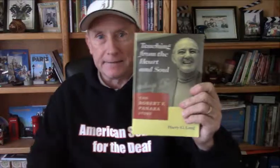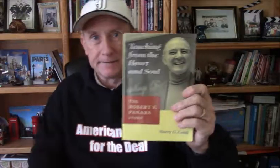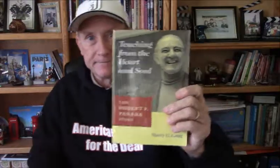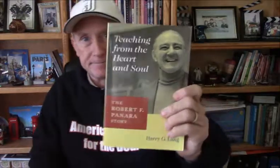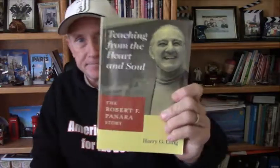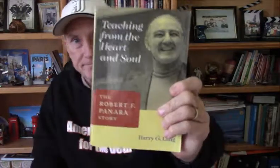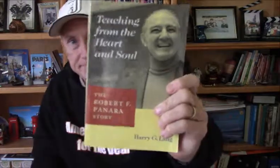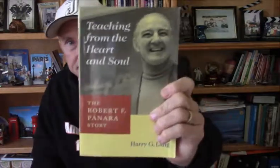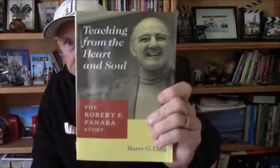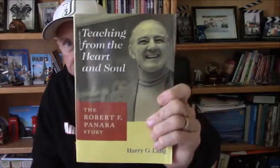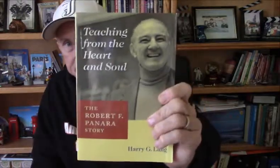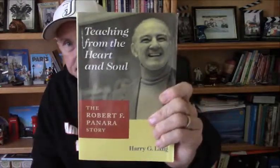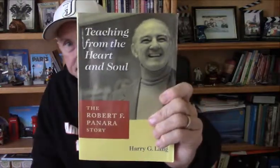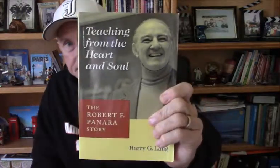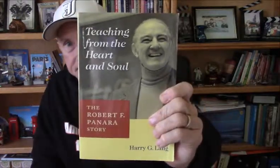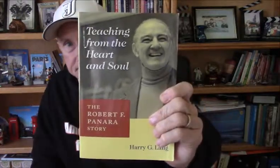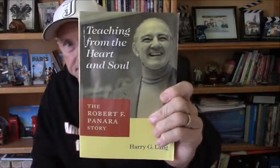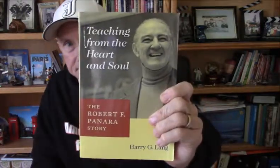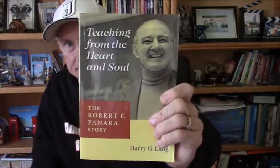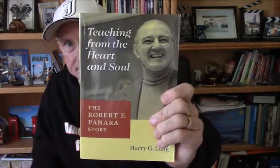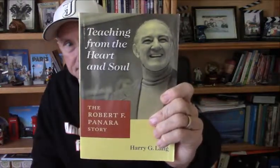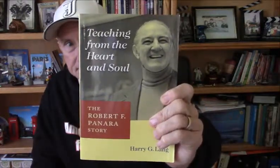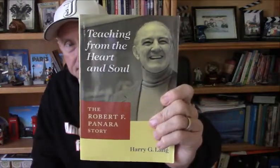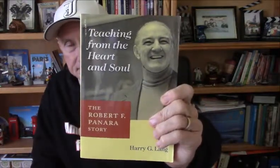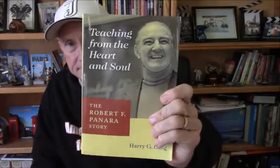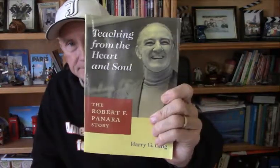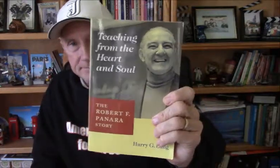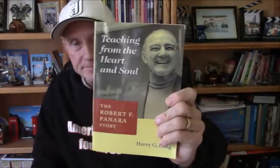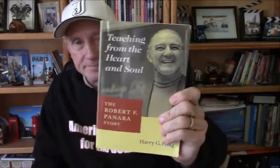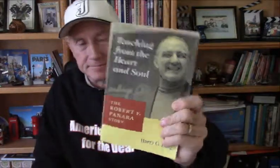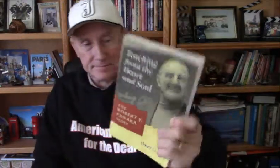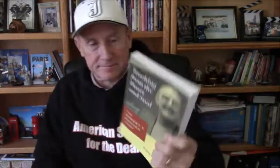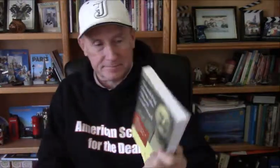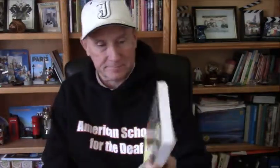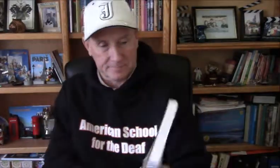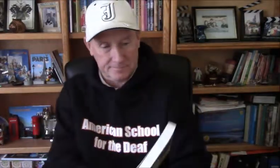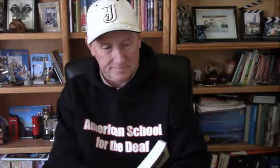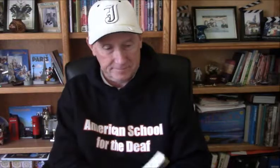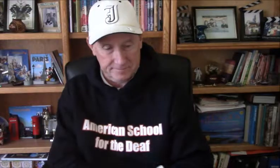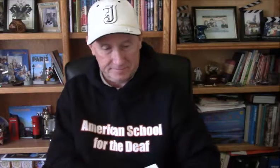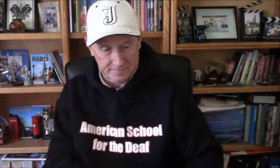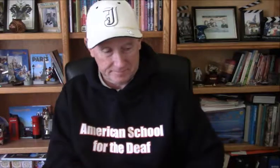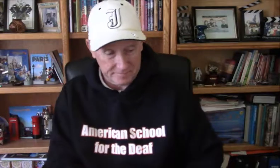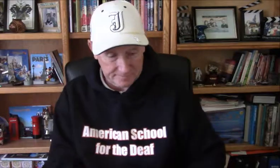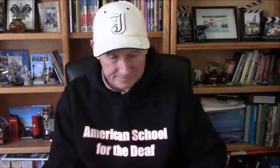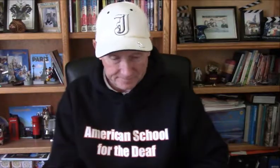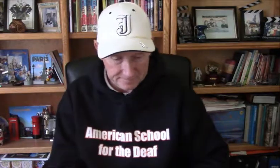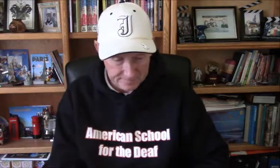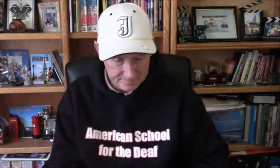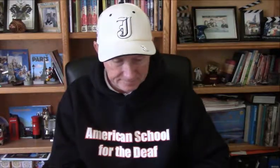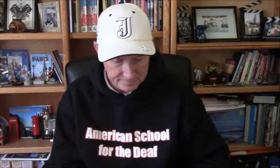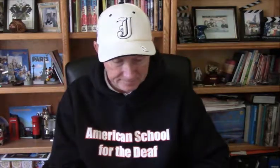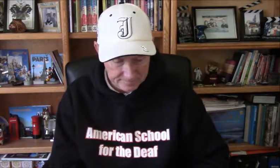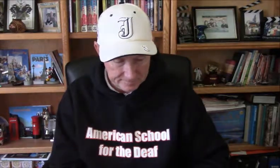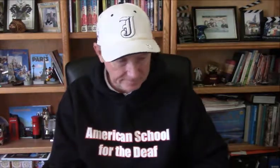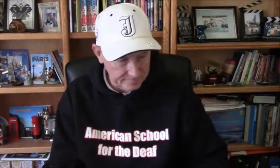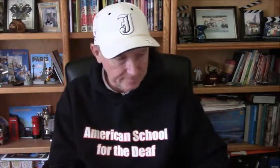the